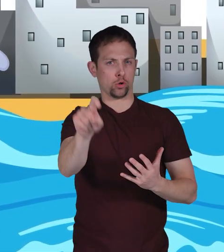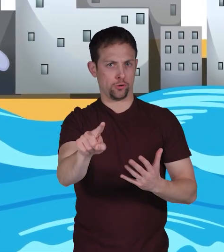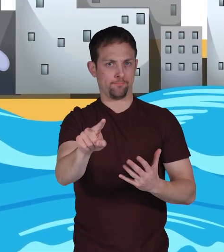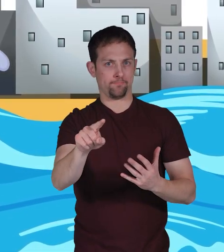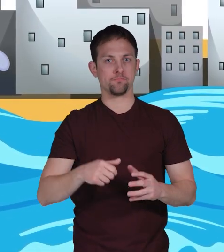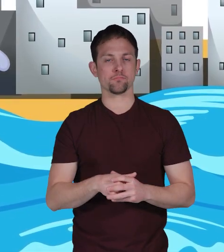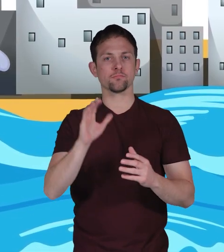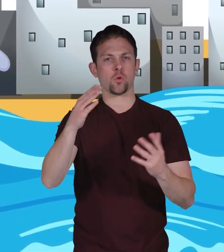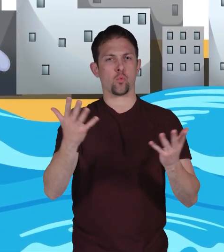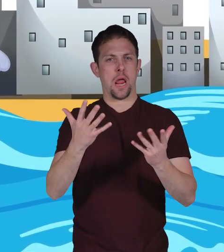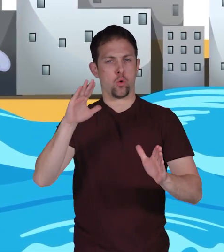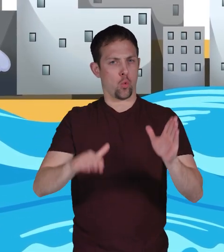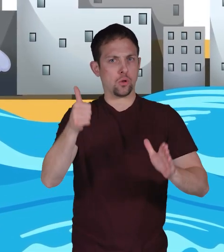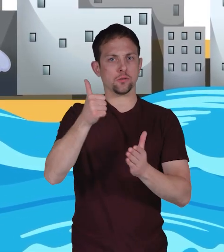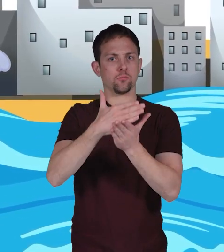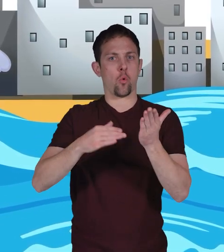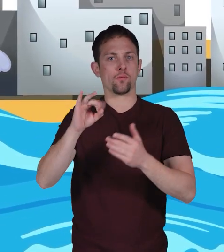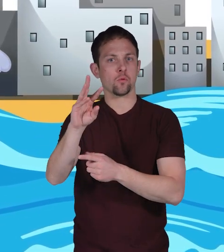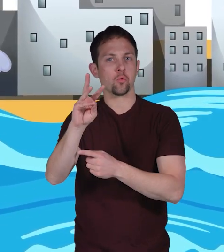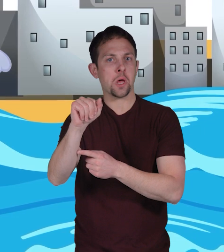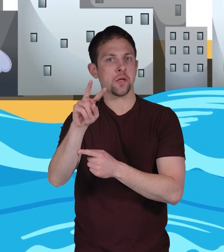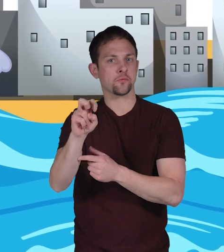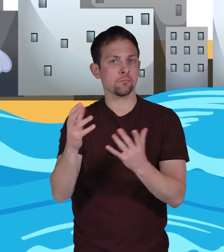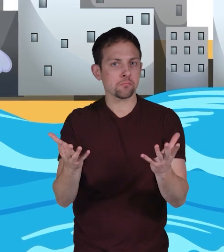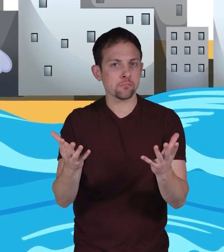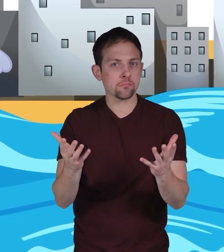What is the lowest part of the wave?